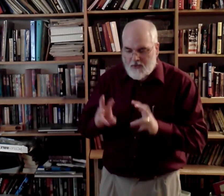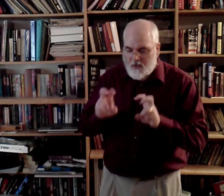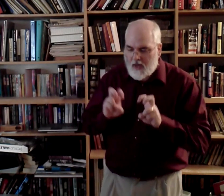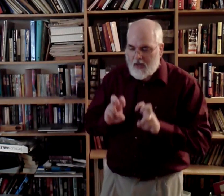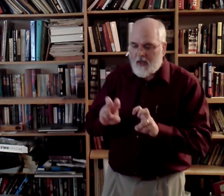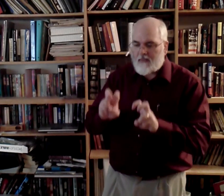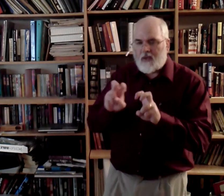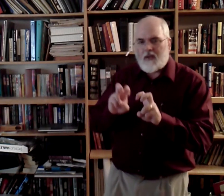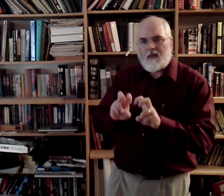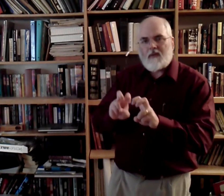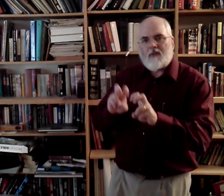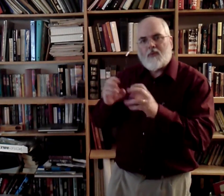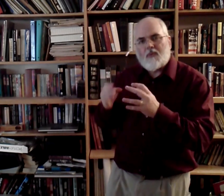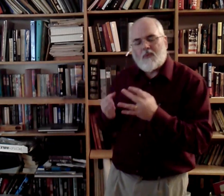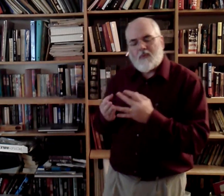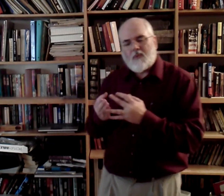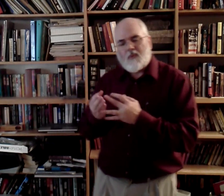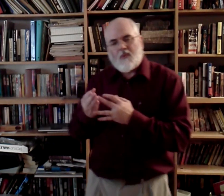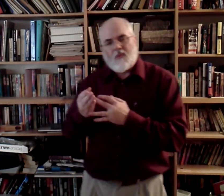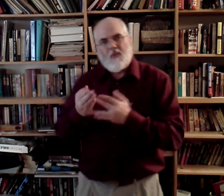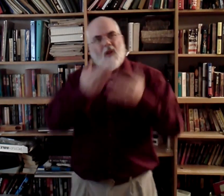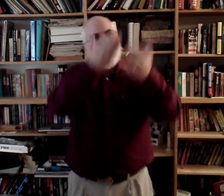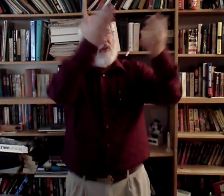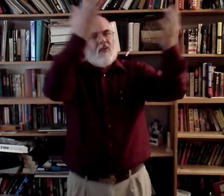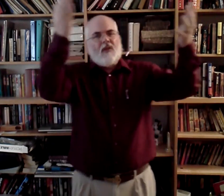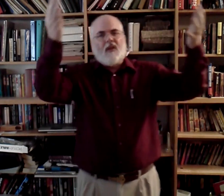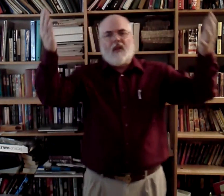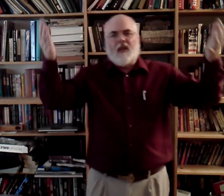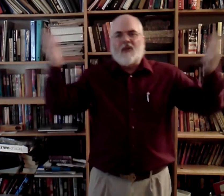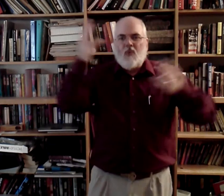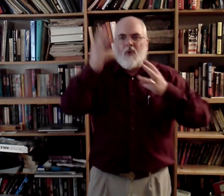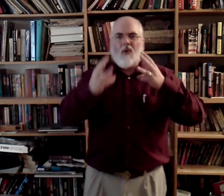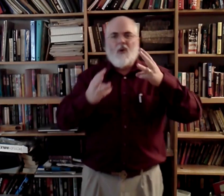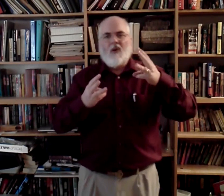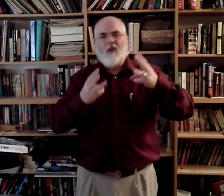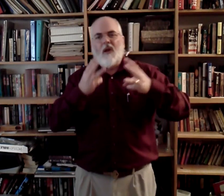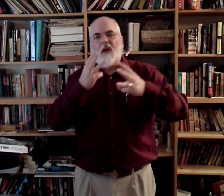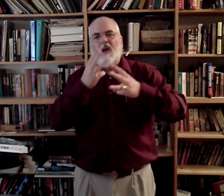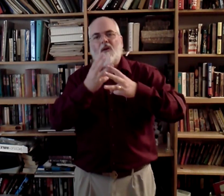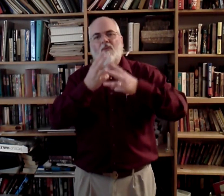traveling through this world of